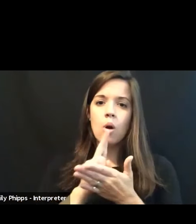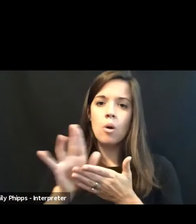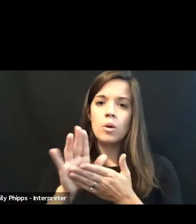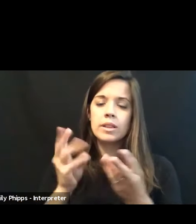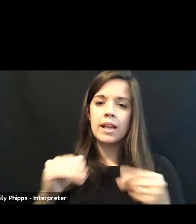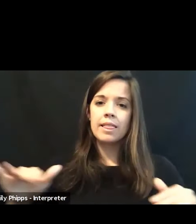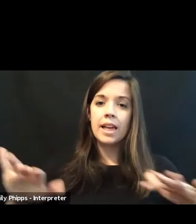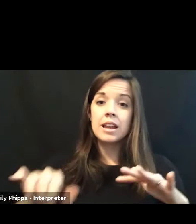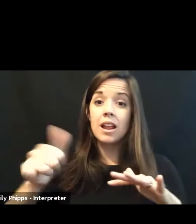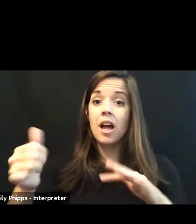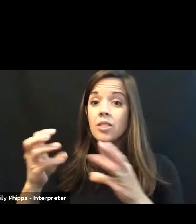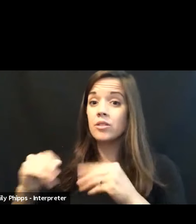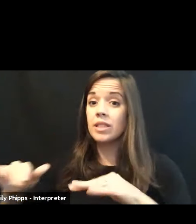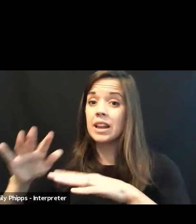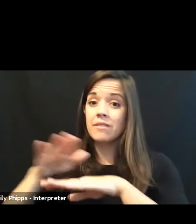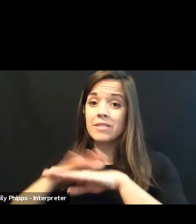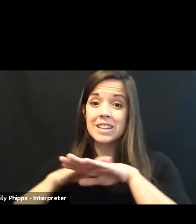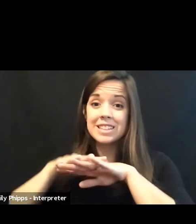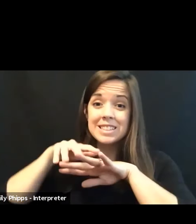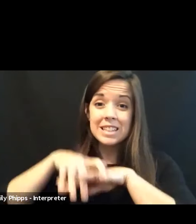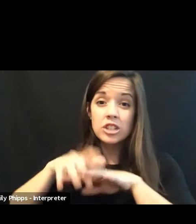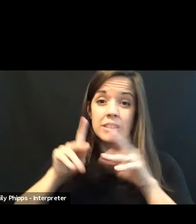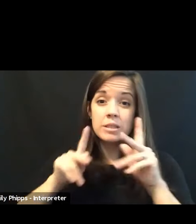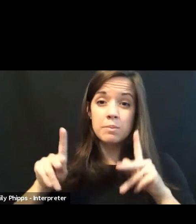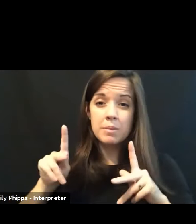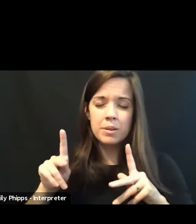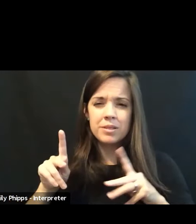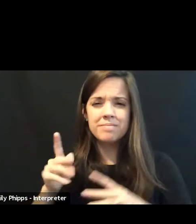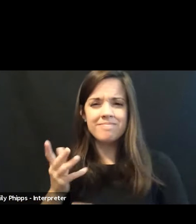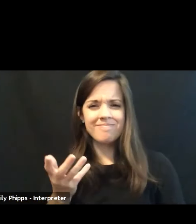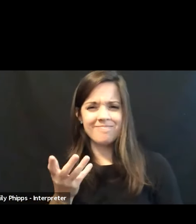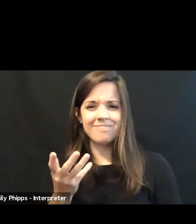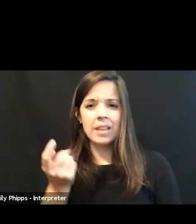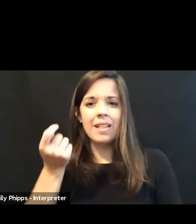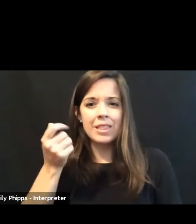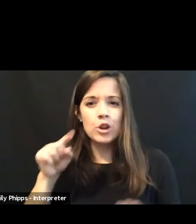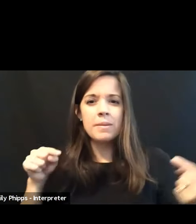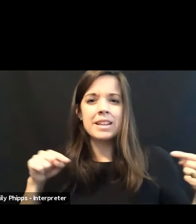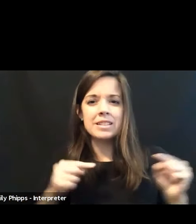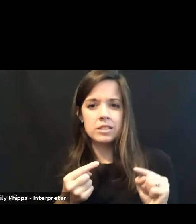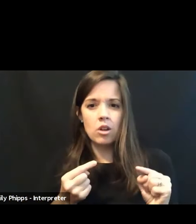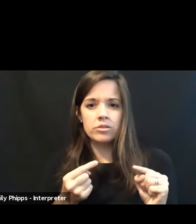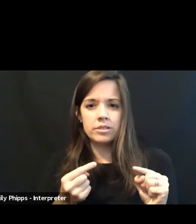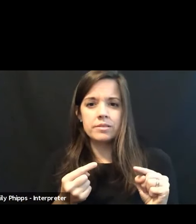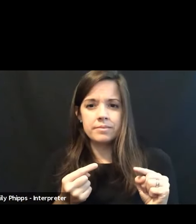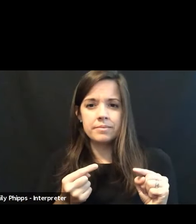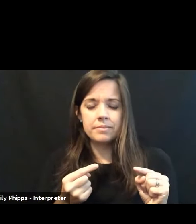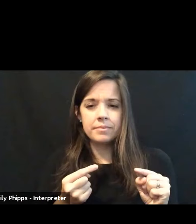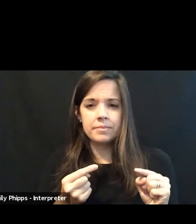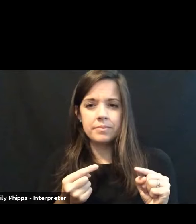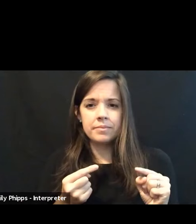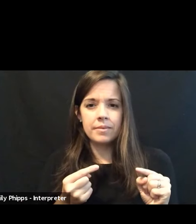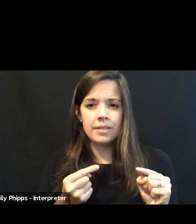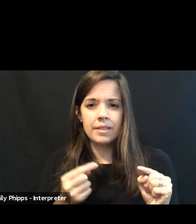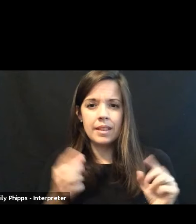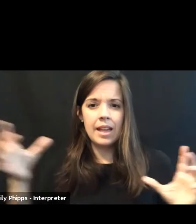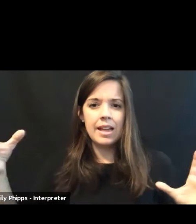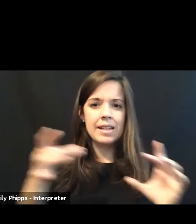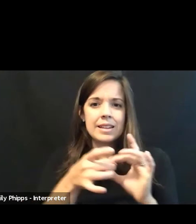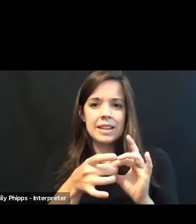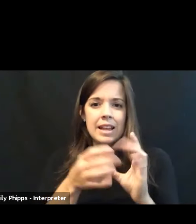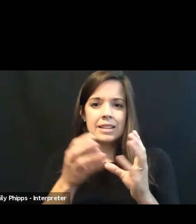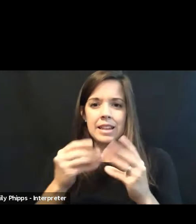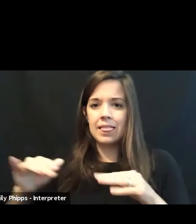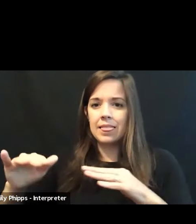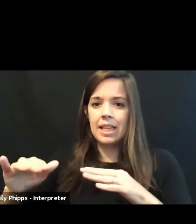peoples, be a little bit of an insult. So connecting land to culture, I think, is